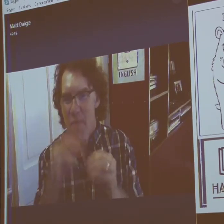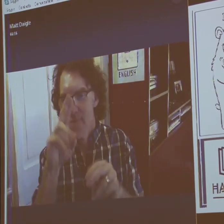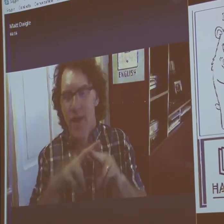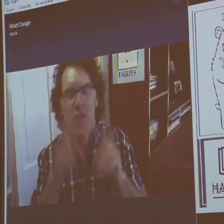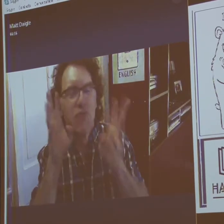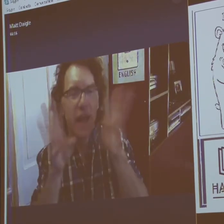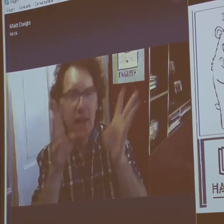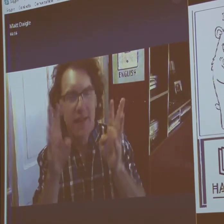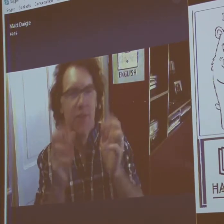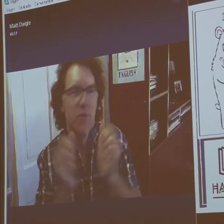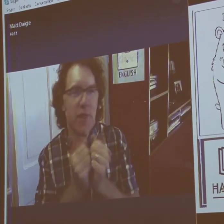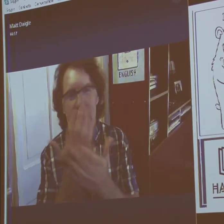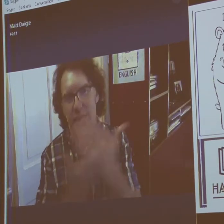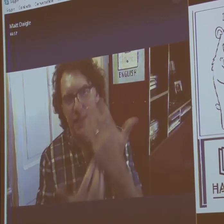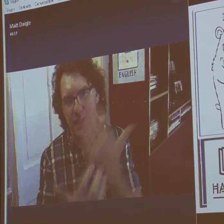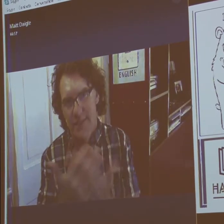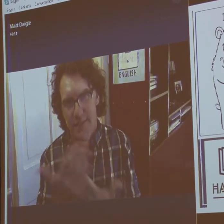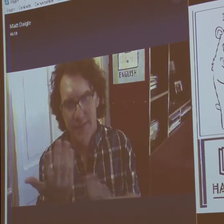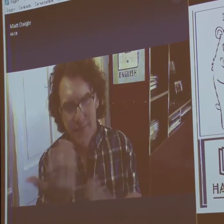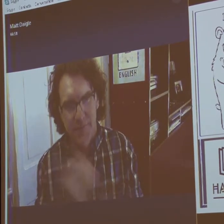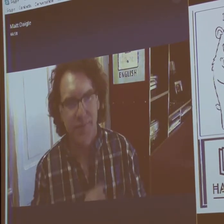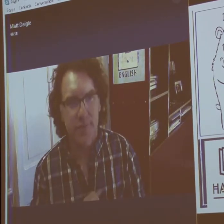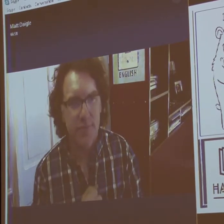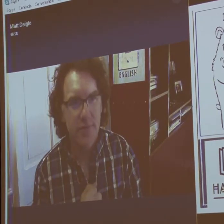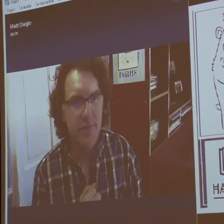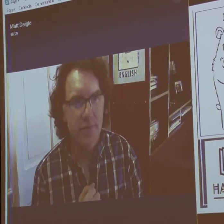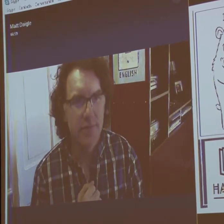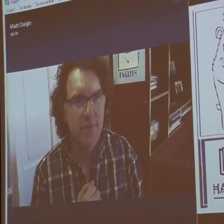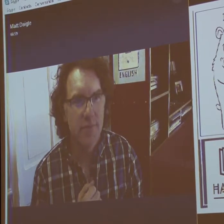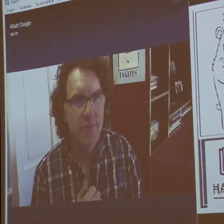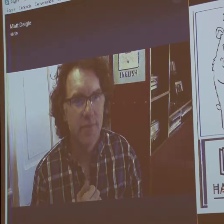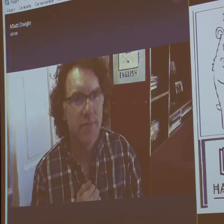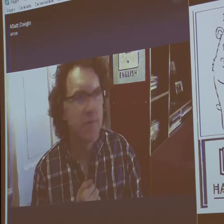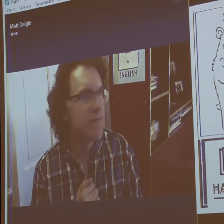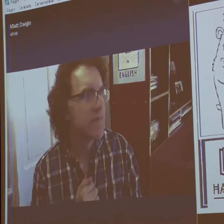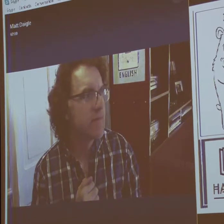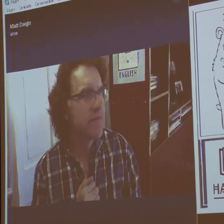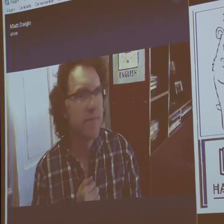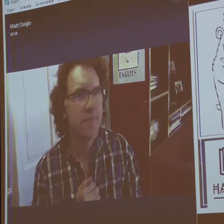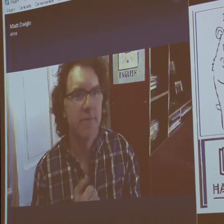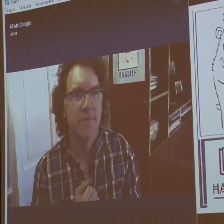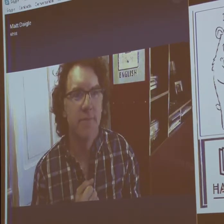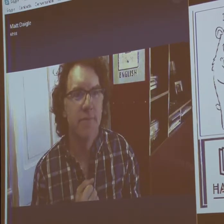deaf friendly. It was more fun. It was more creative for me to do. was fun to do.